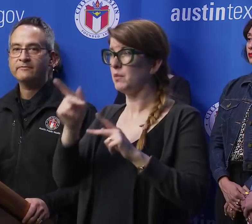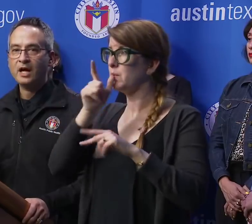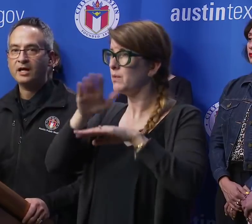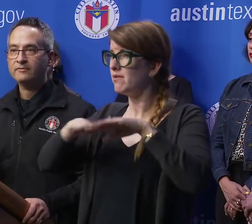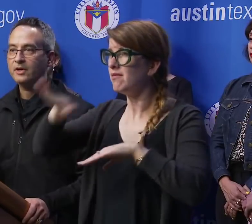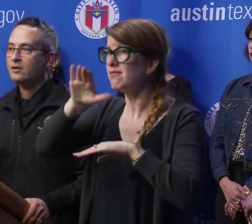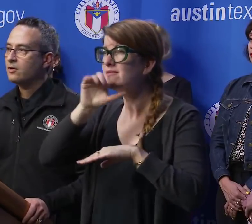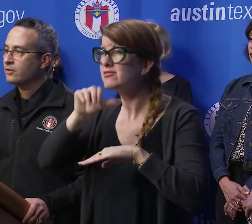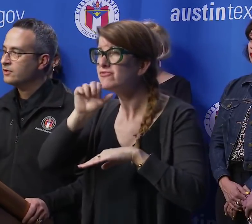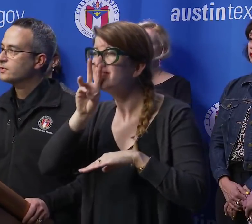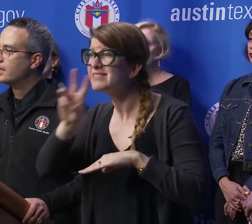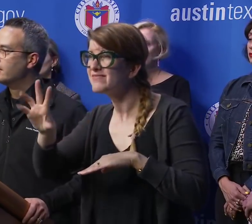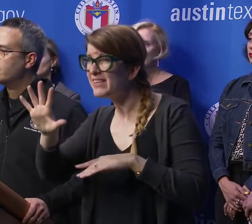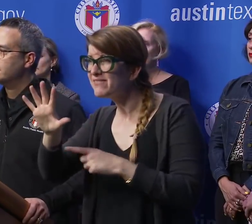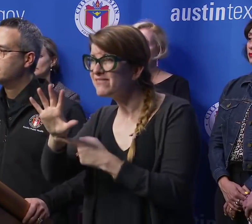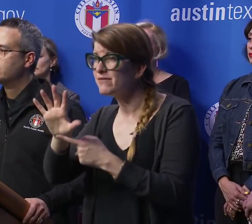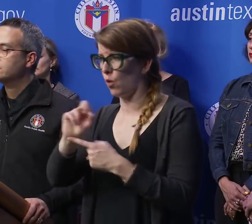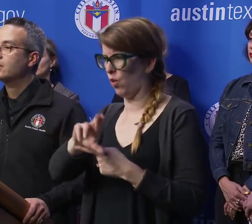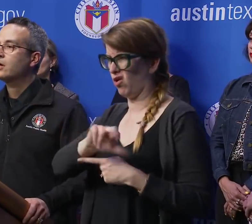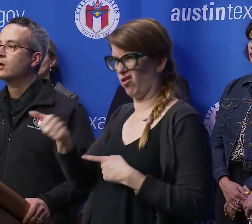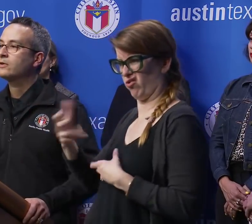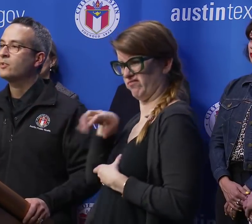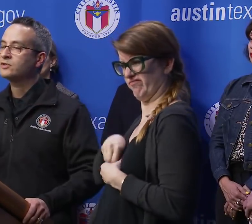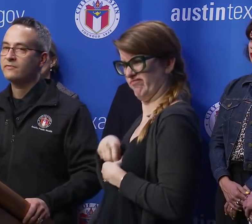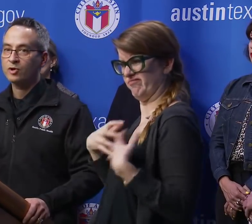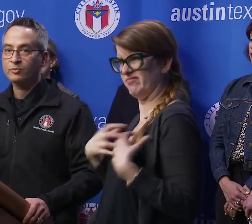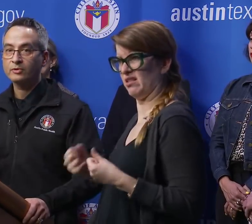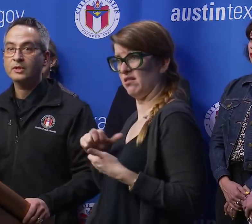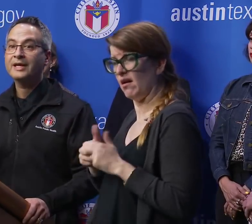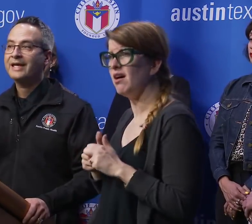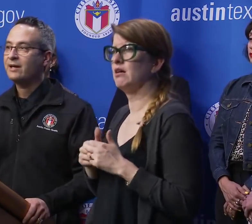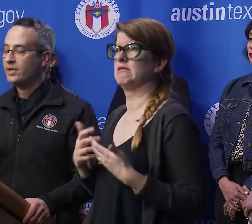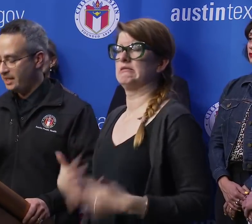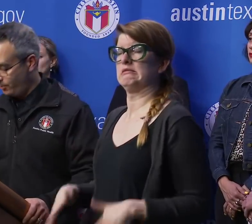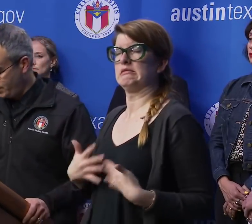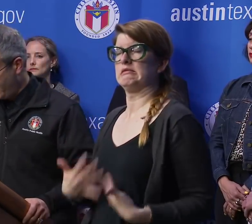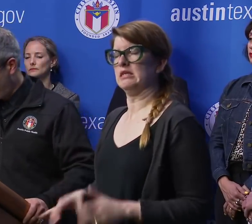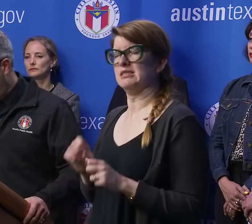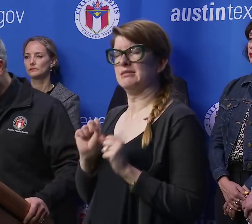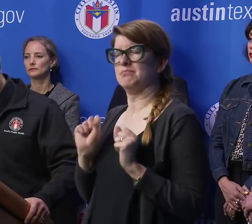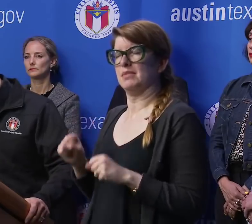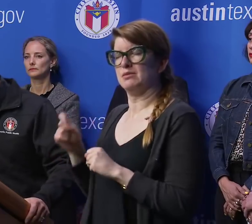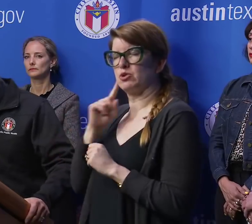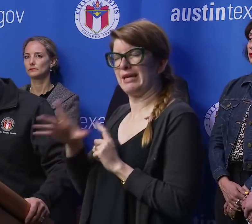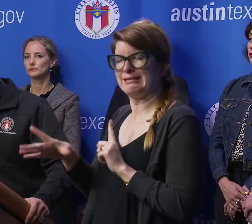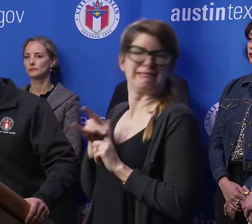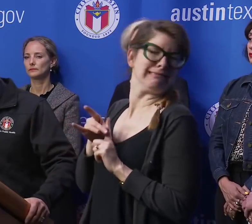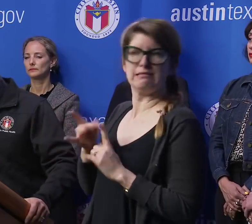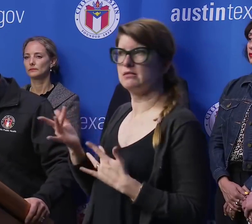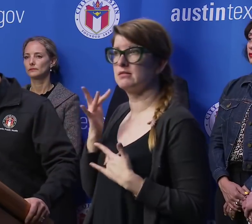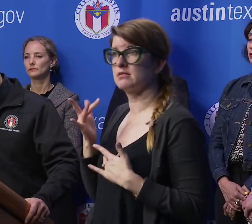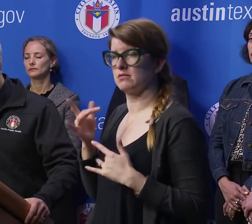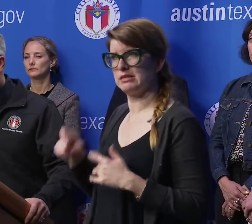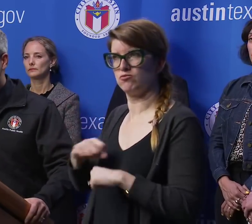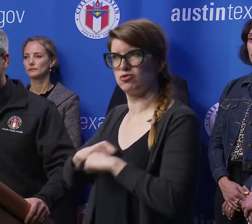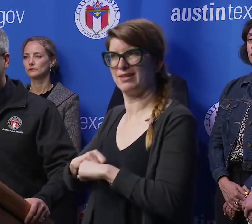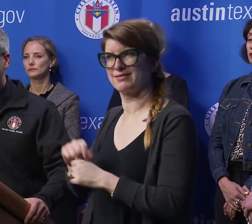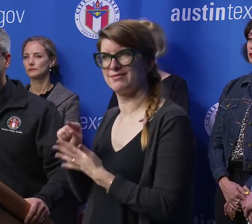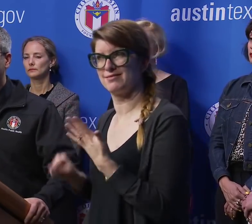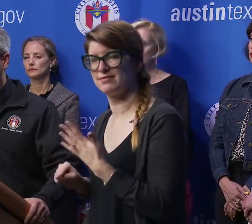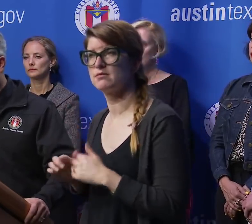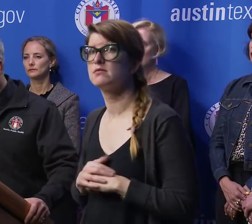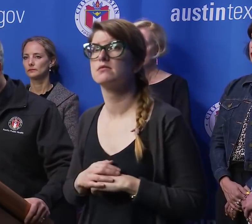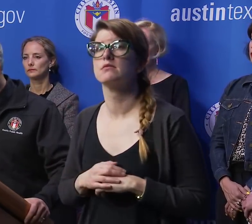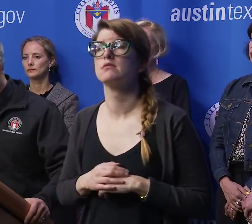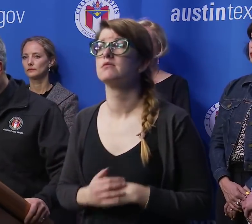age of 65 or those with other health conditions are the most vulnerable and we need to protect them. Now is the